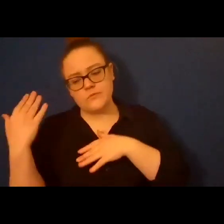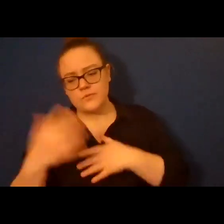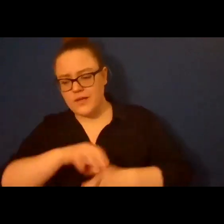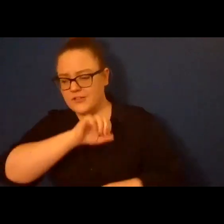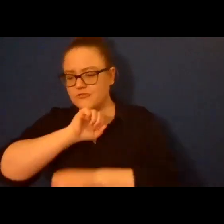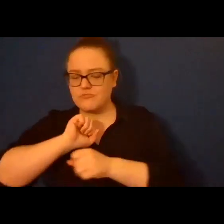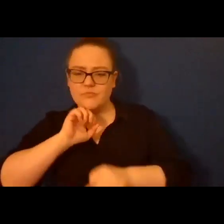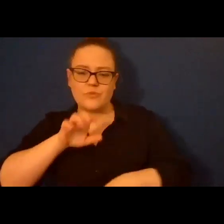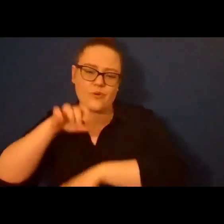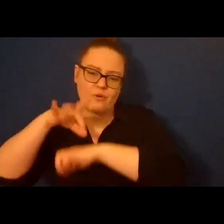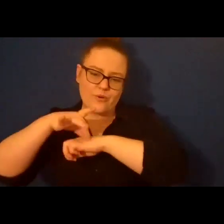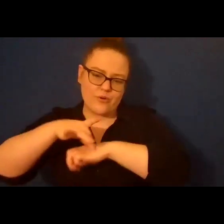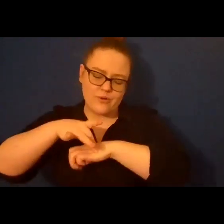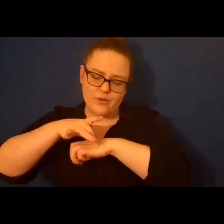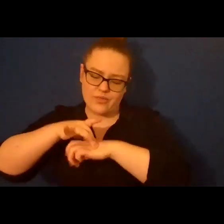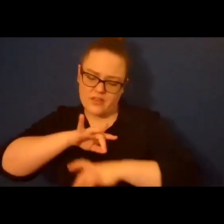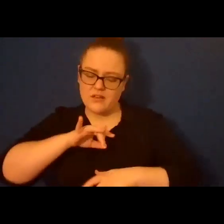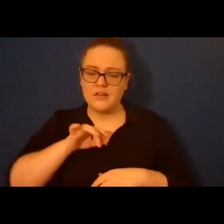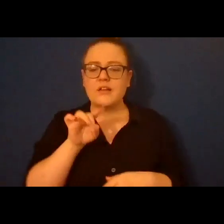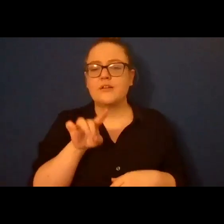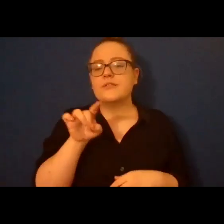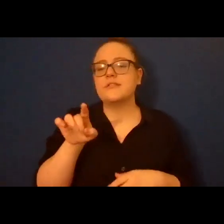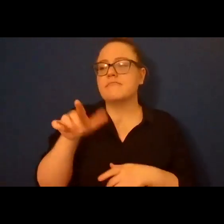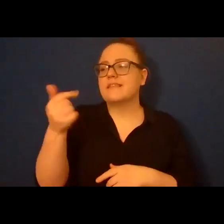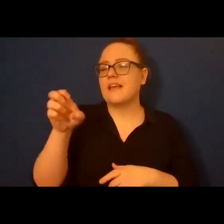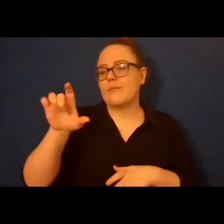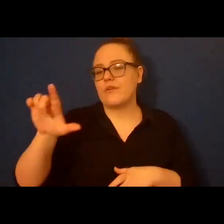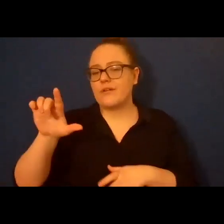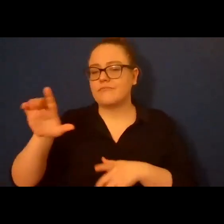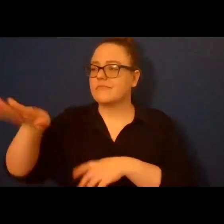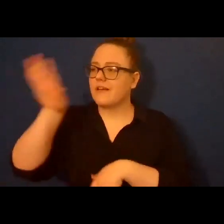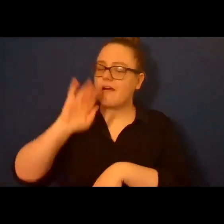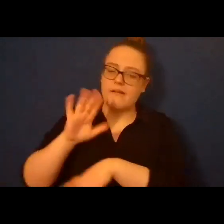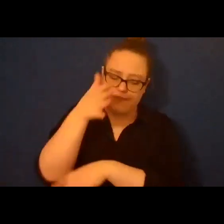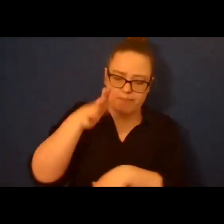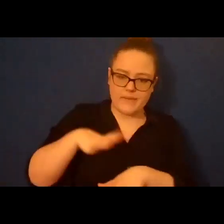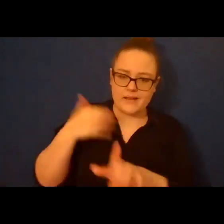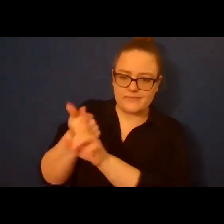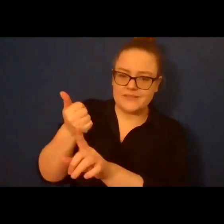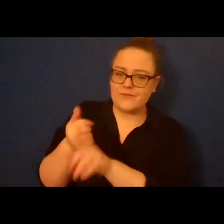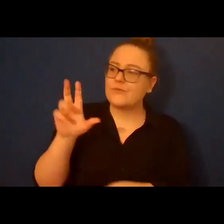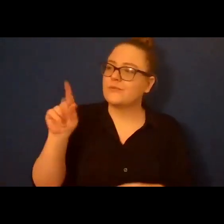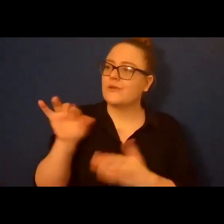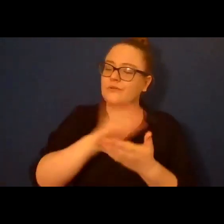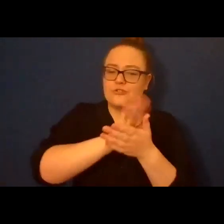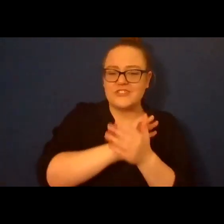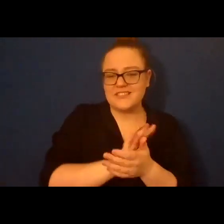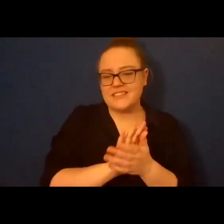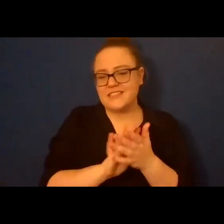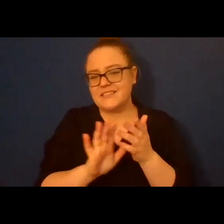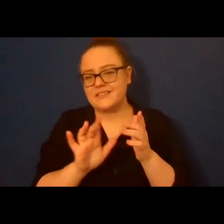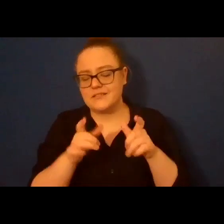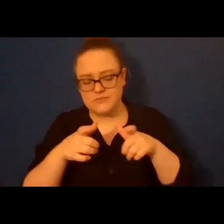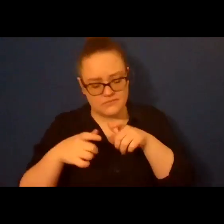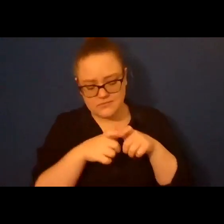pebble. Gabriel god of man. No cheese on a cracker. Mercy. Mercy.